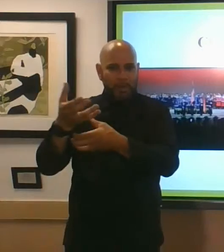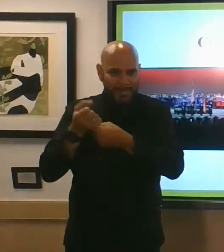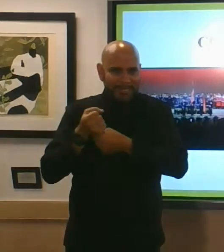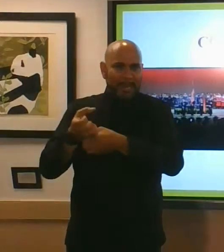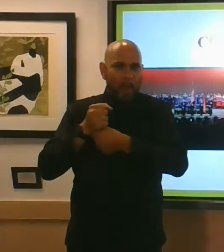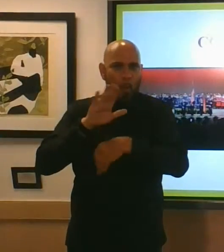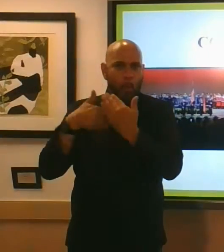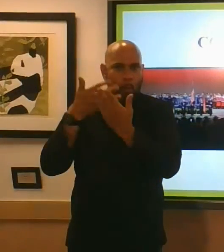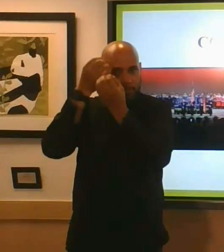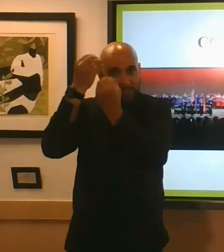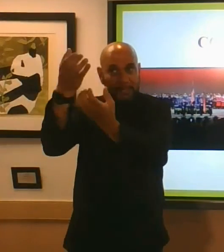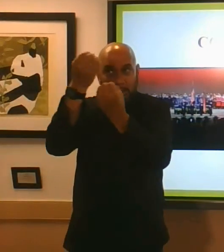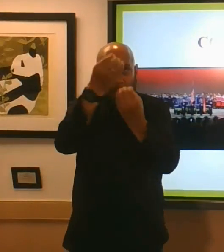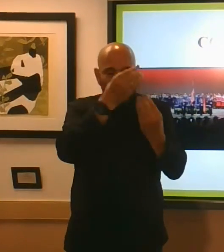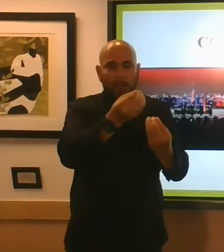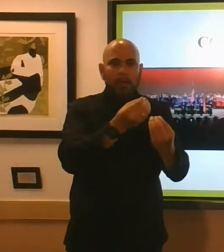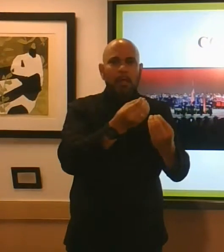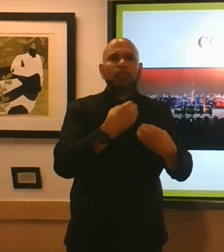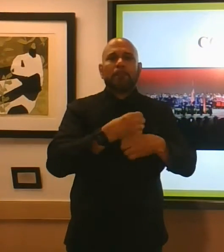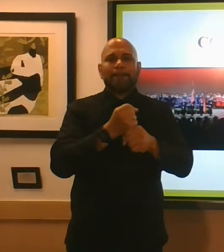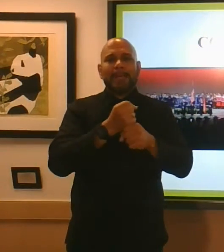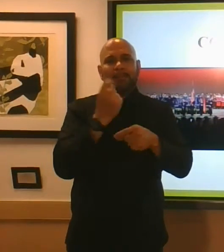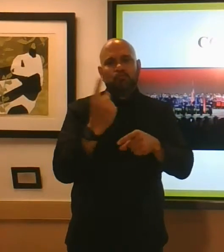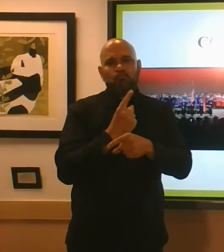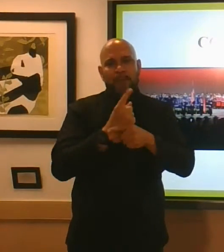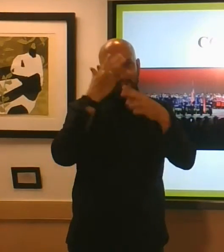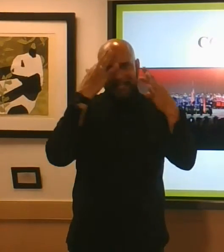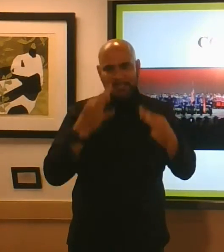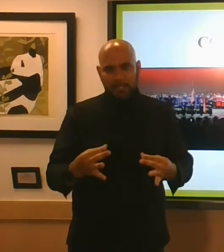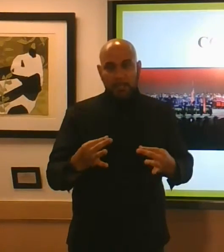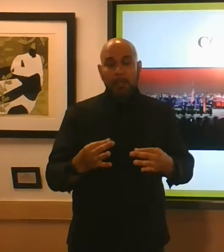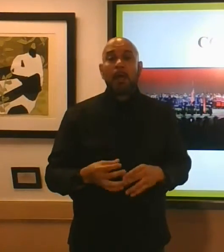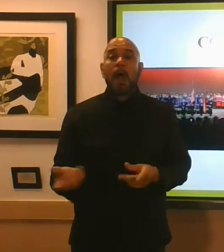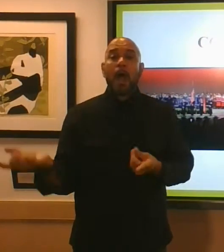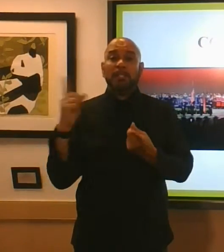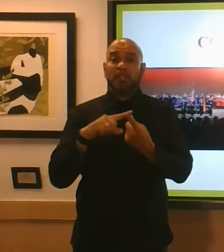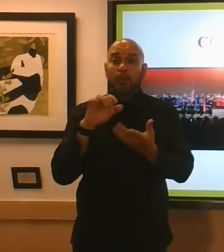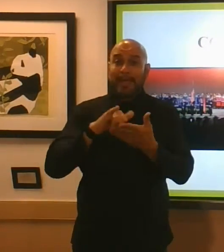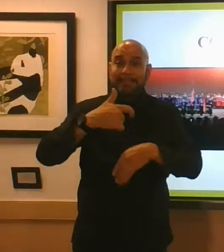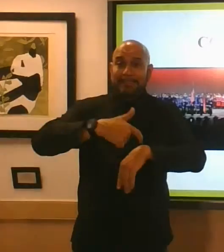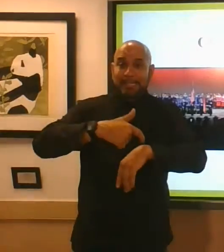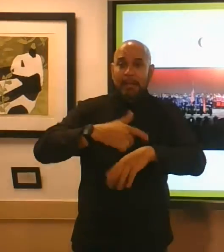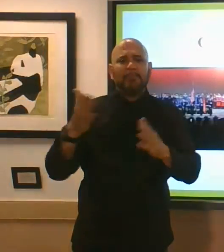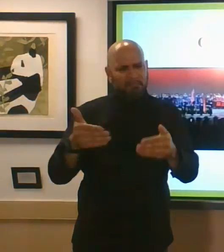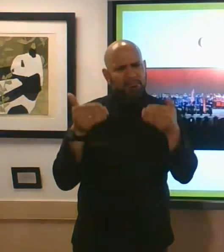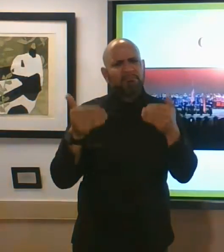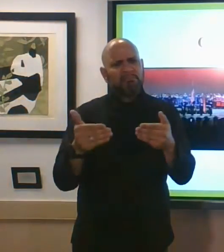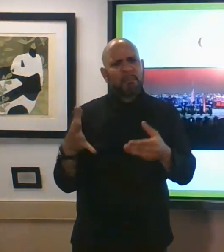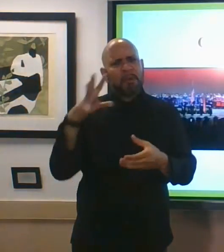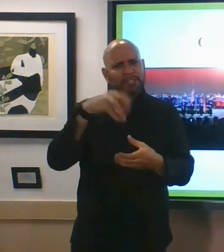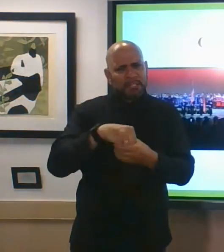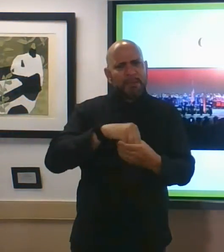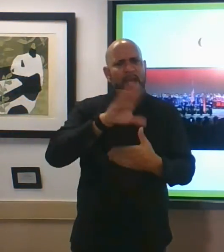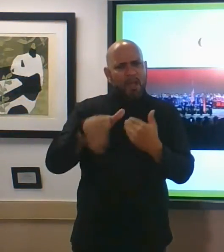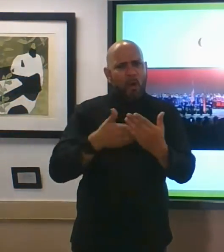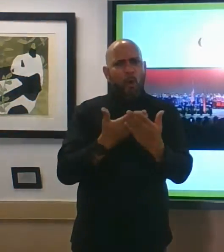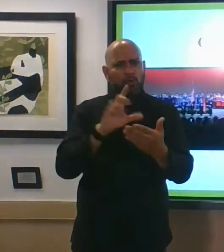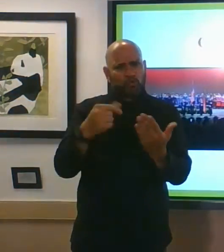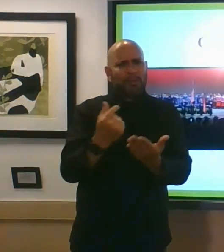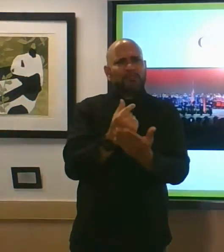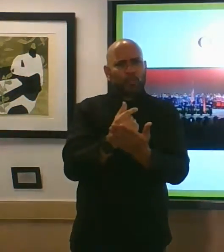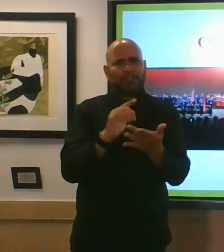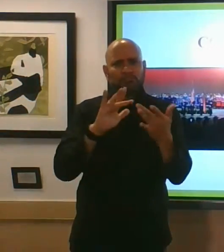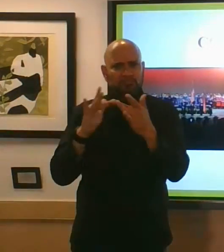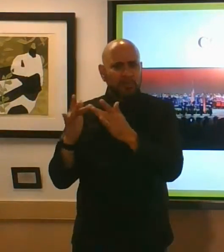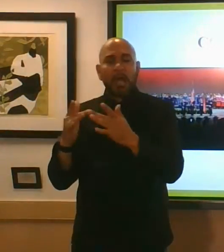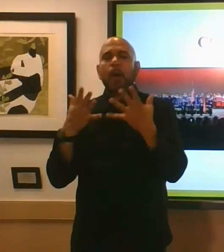we can make that happen but until then participate in the virtual graduations and i want to thank all of the schools principals